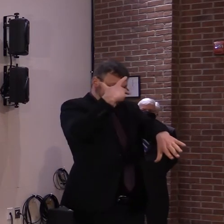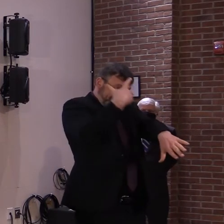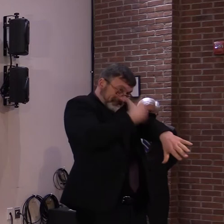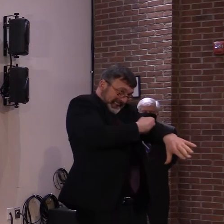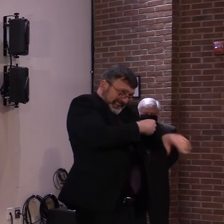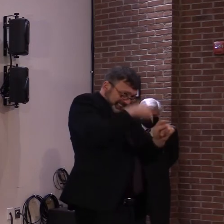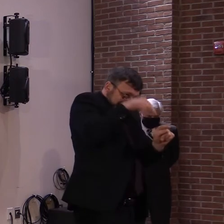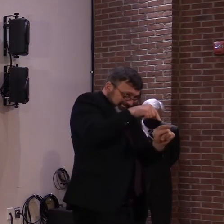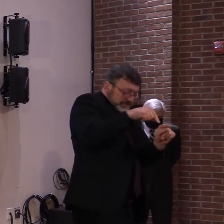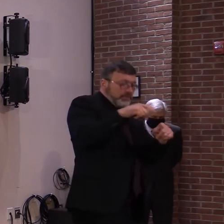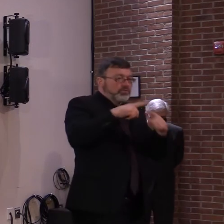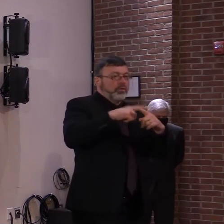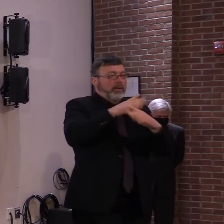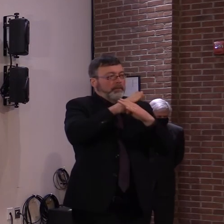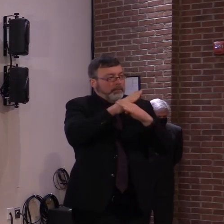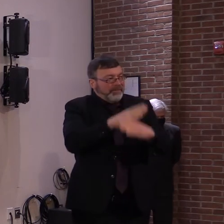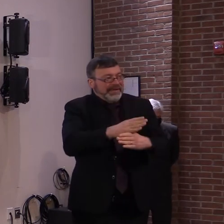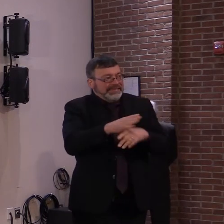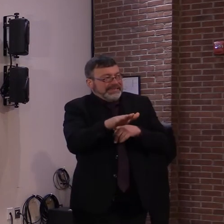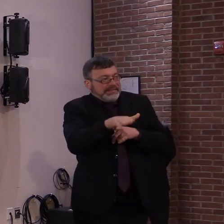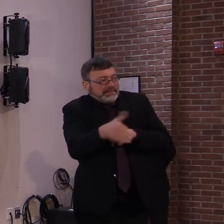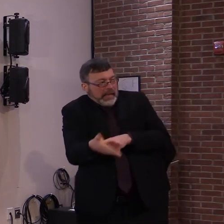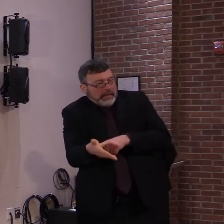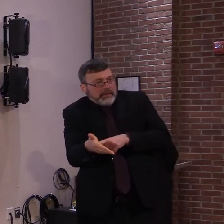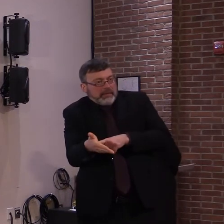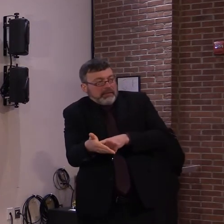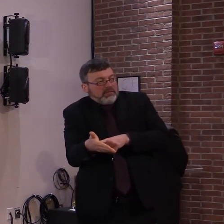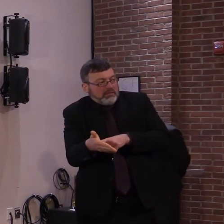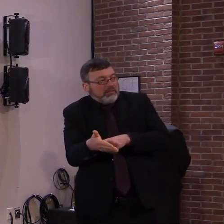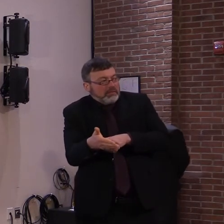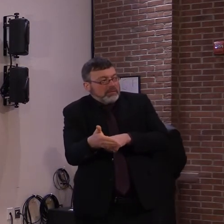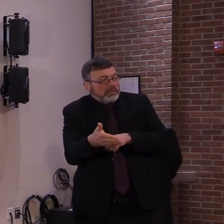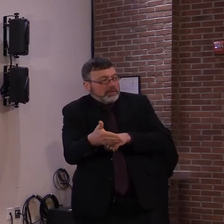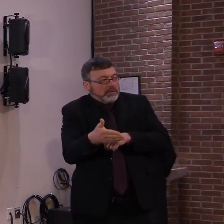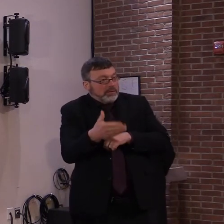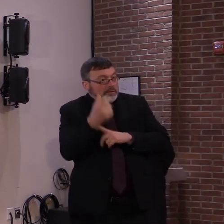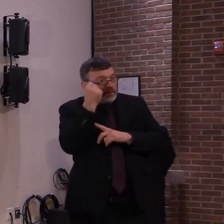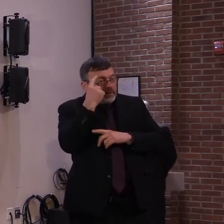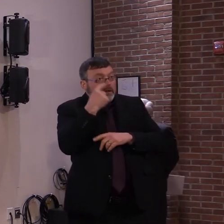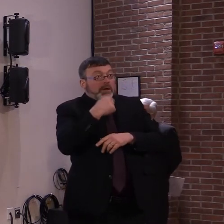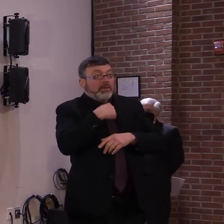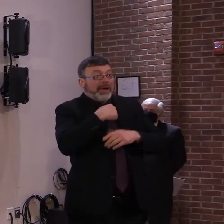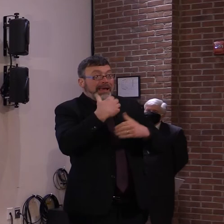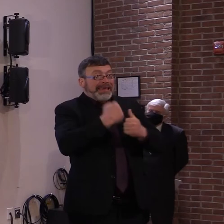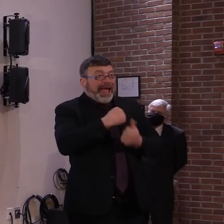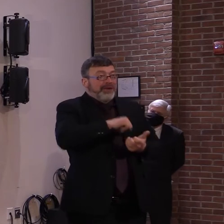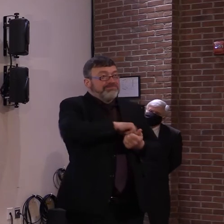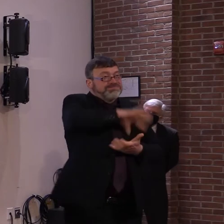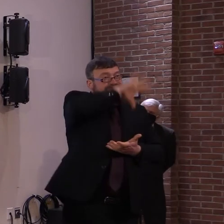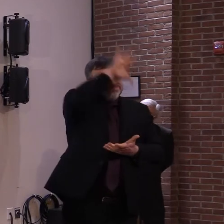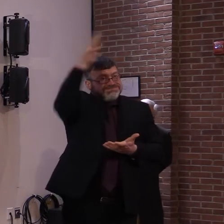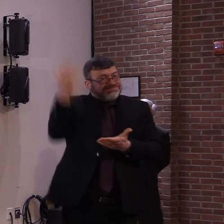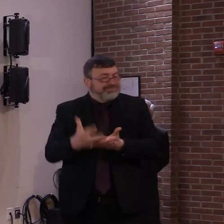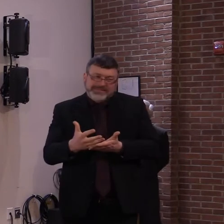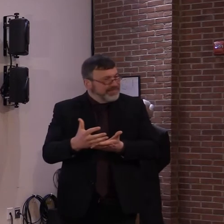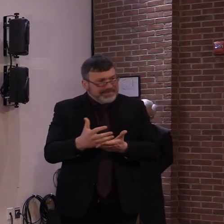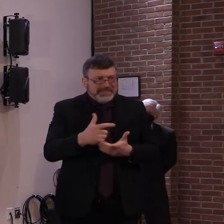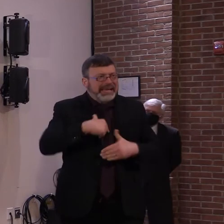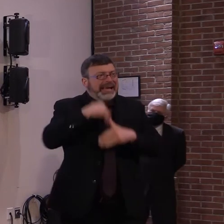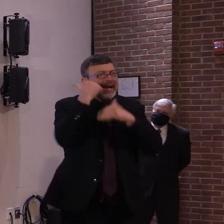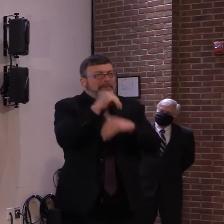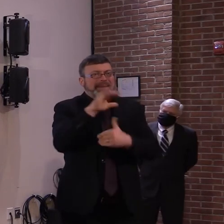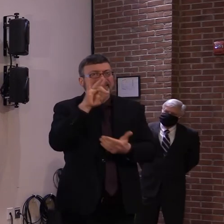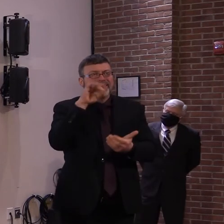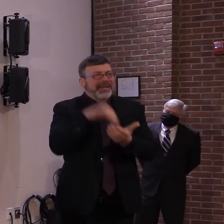to take some time based on the limited number of vaccine that we have coming into the state. Now, if that